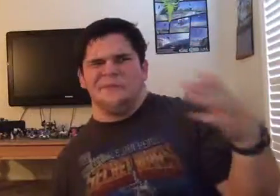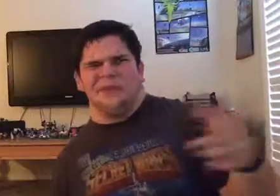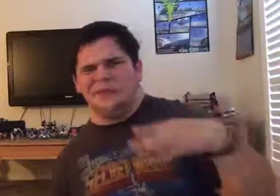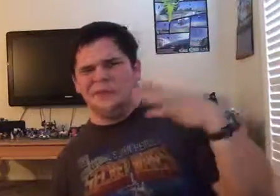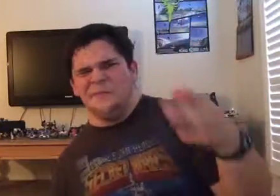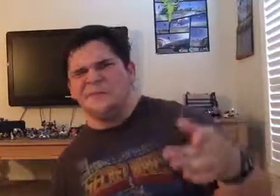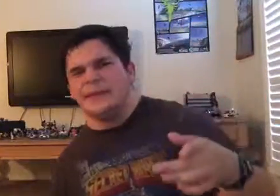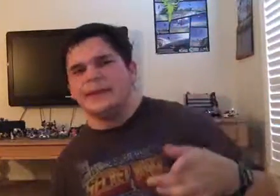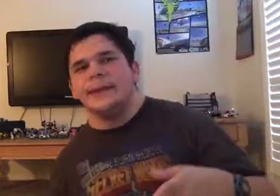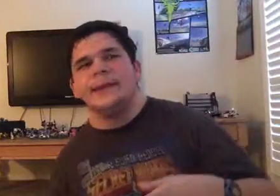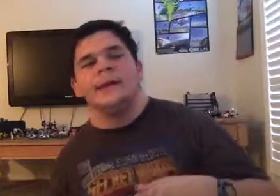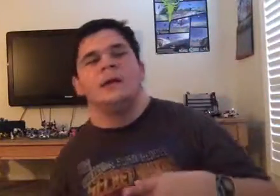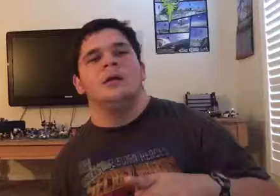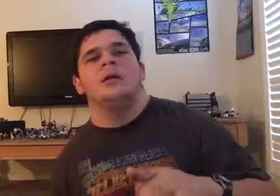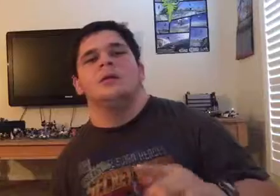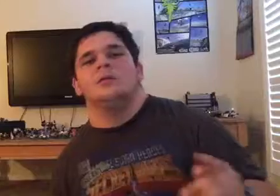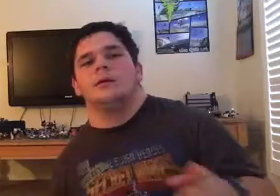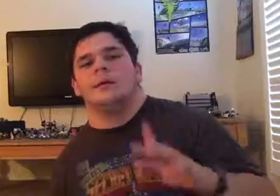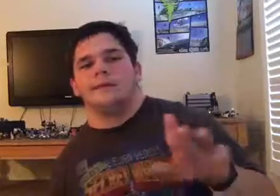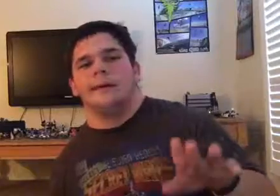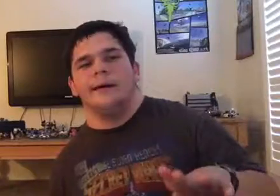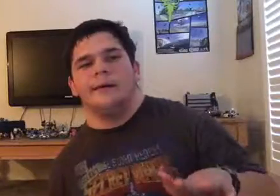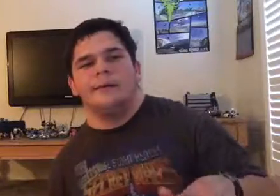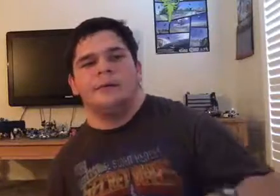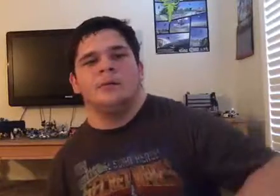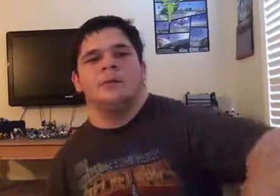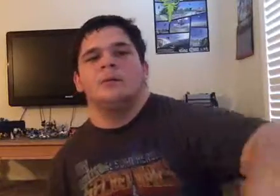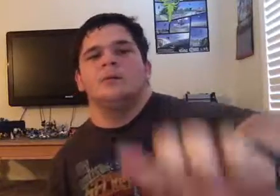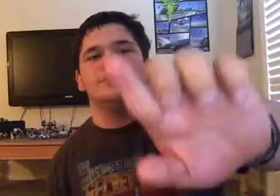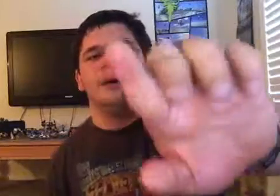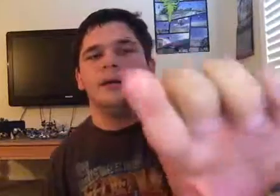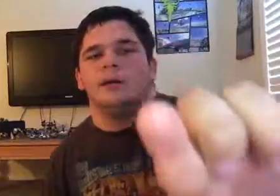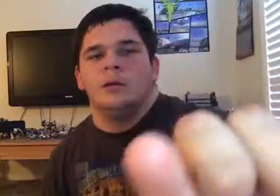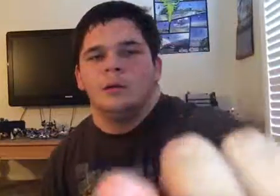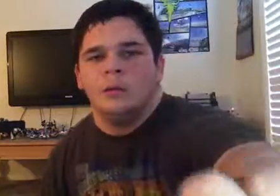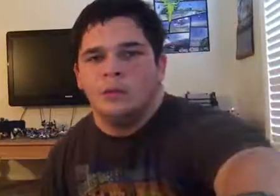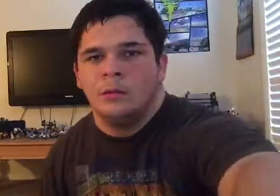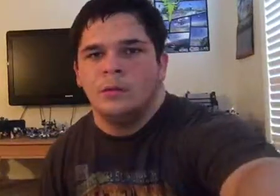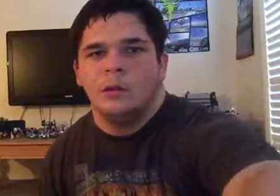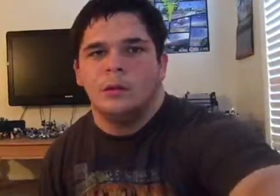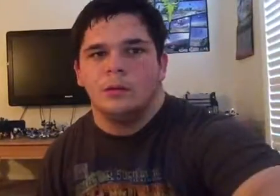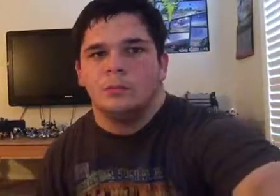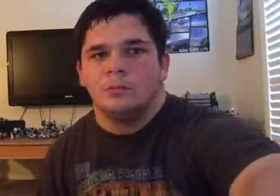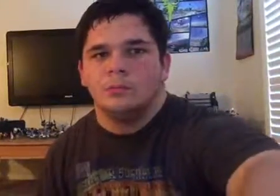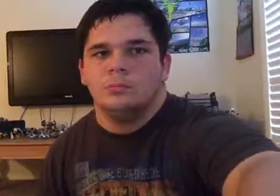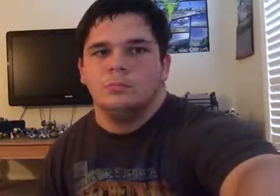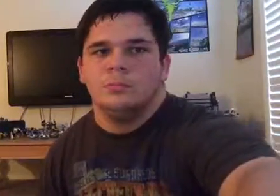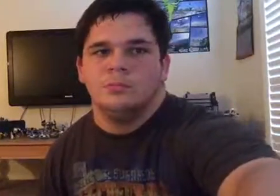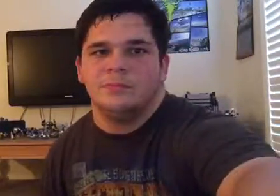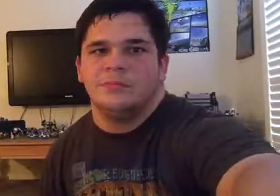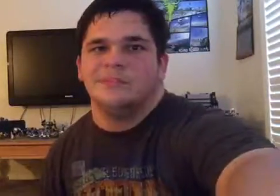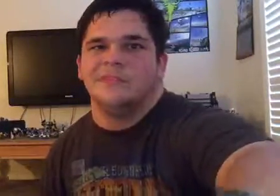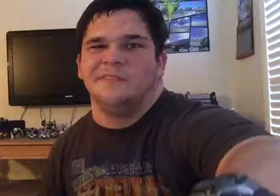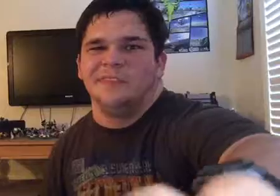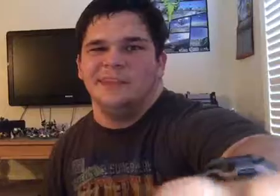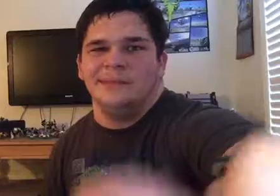it stays on the movie ID, so yeah, bye, um, excuse me,